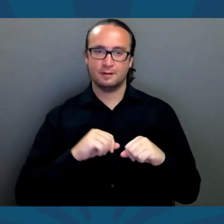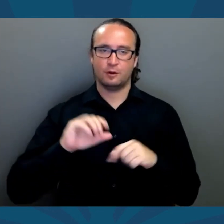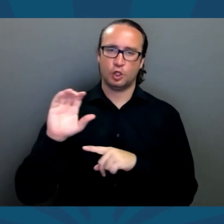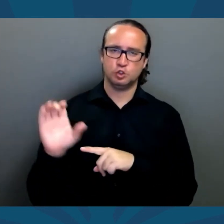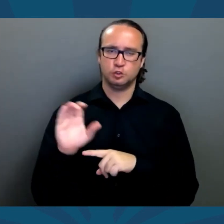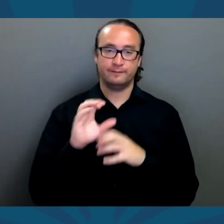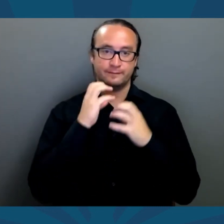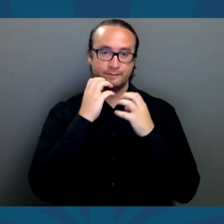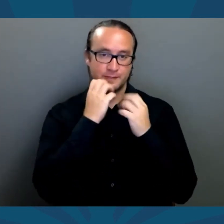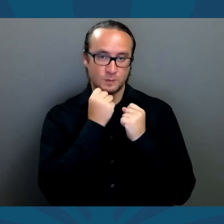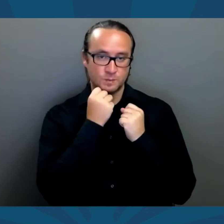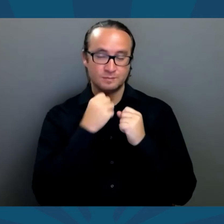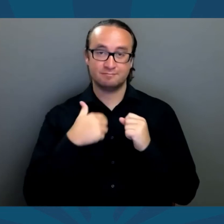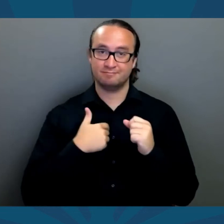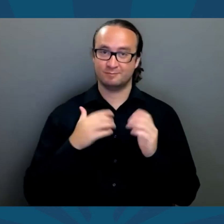conservative values.